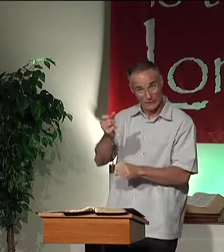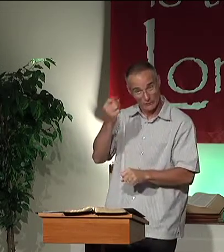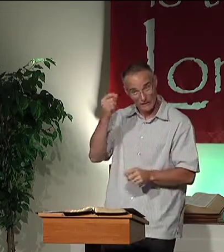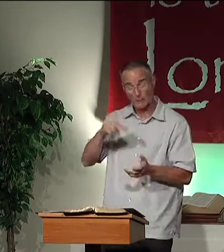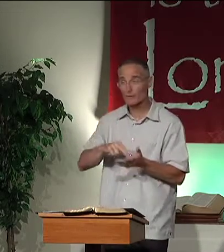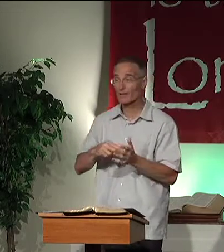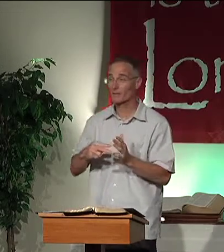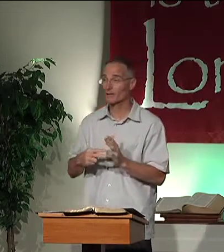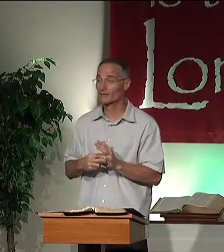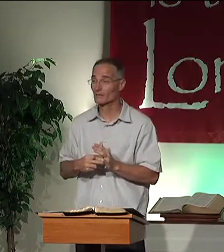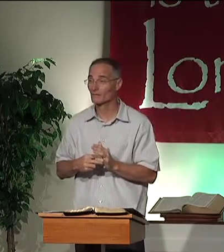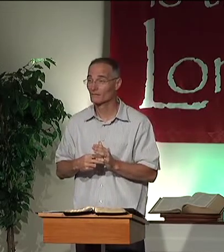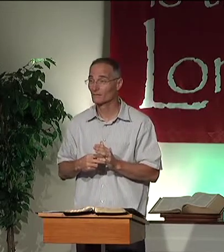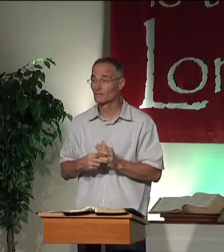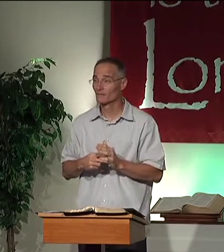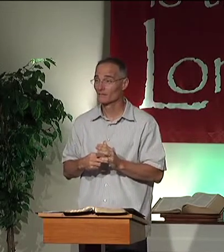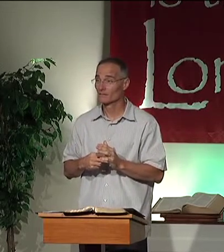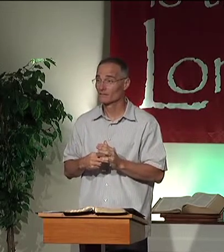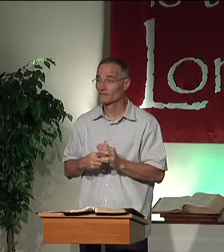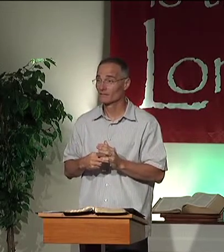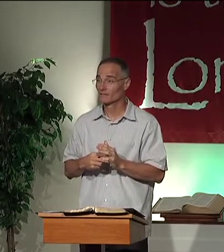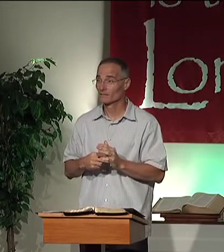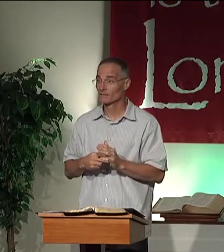But did they fully understand what that meant?